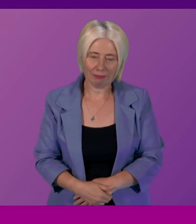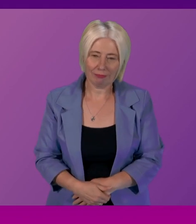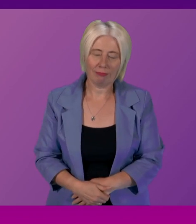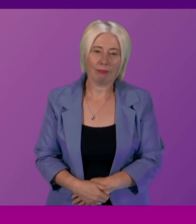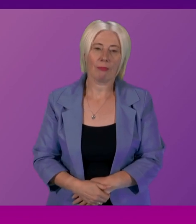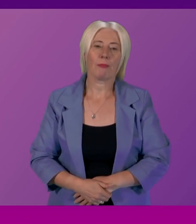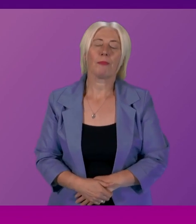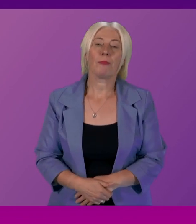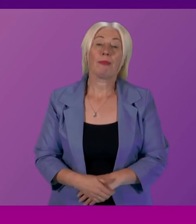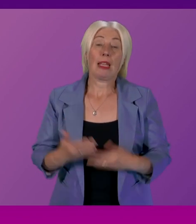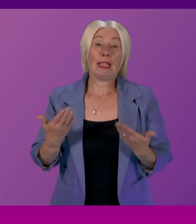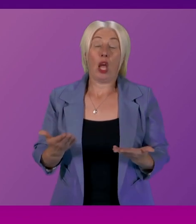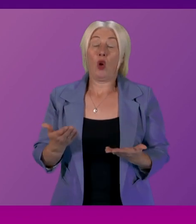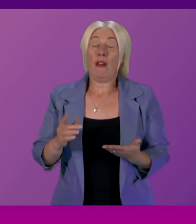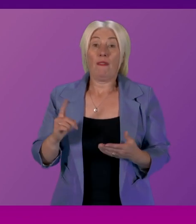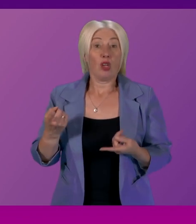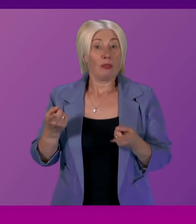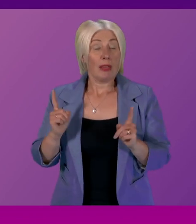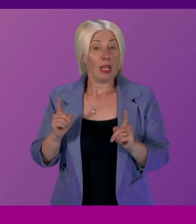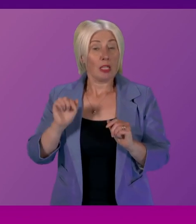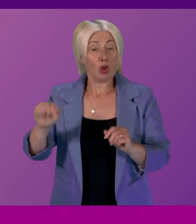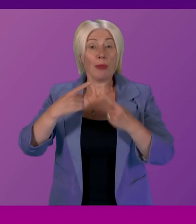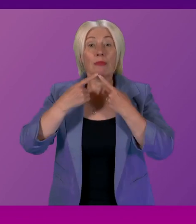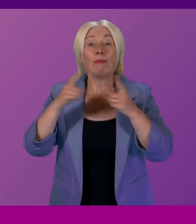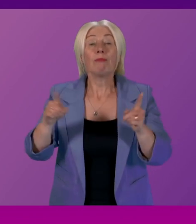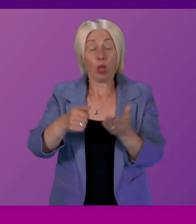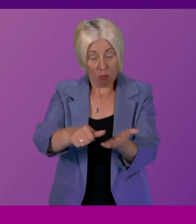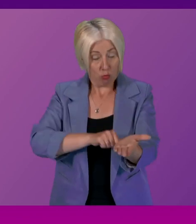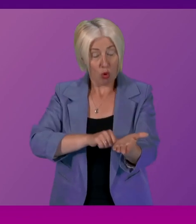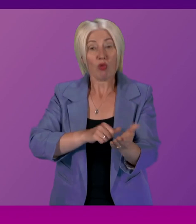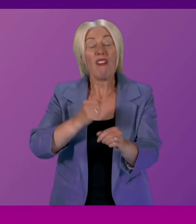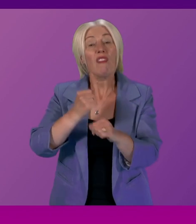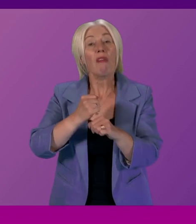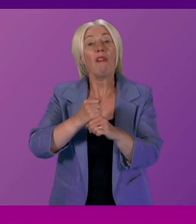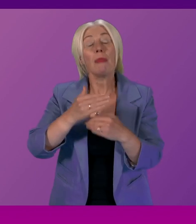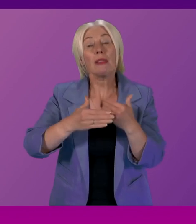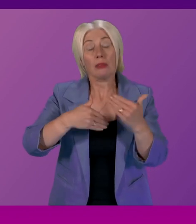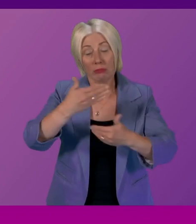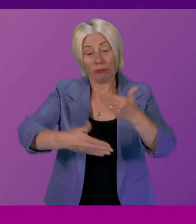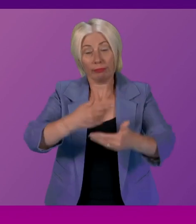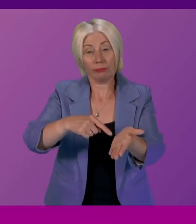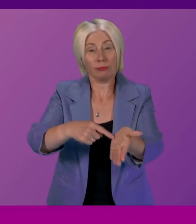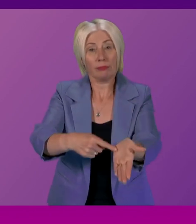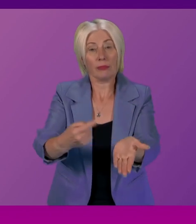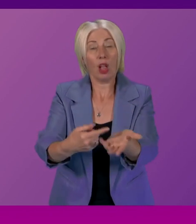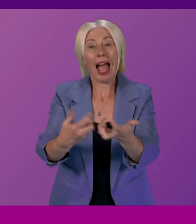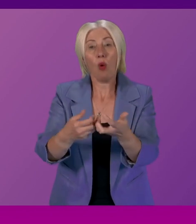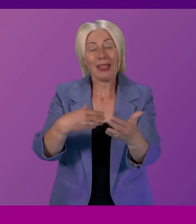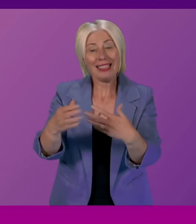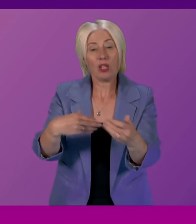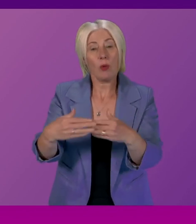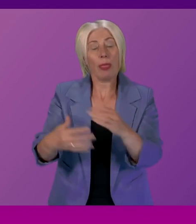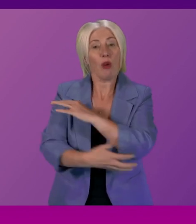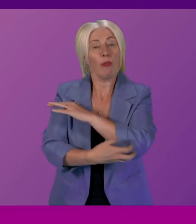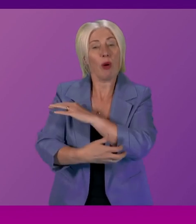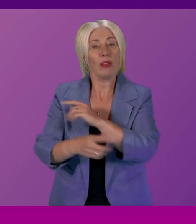convener and first minister you announced in the programme for government a number of measures aimed at tackling poverty such